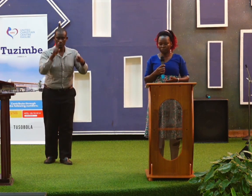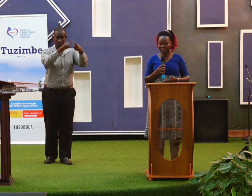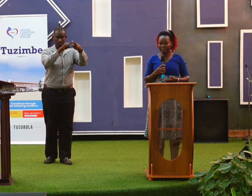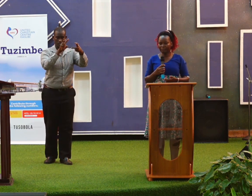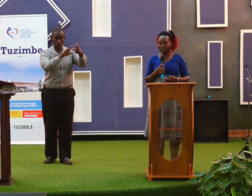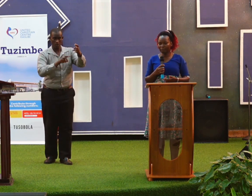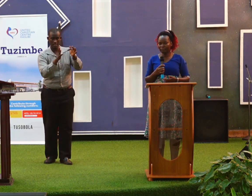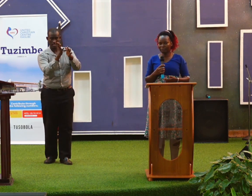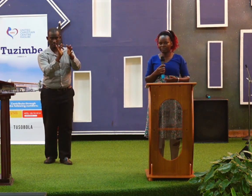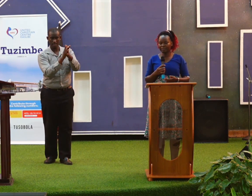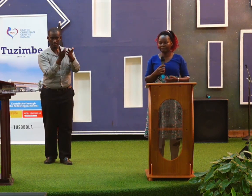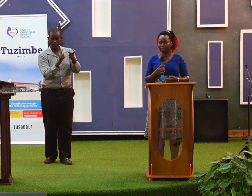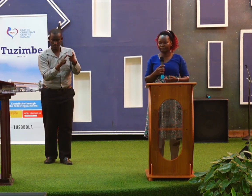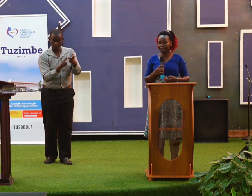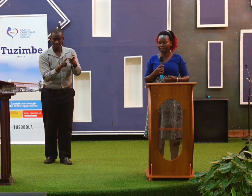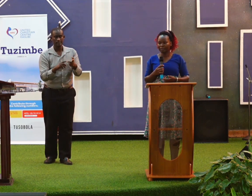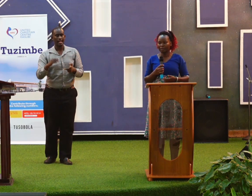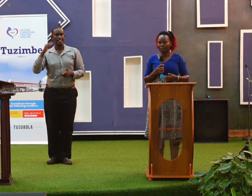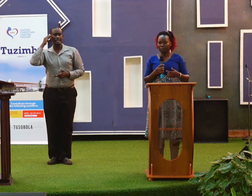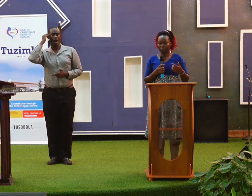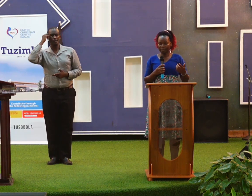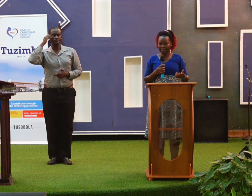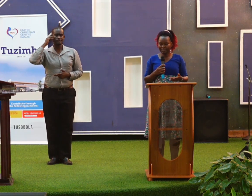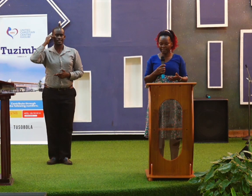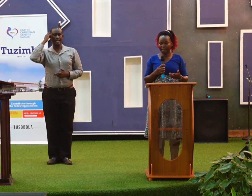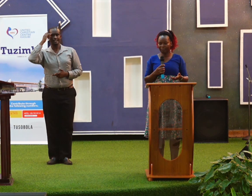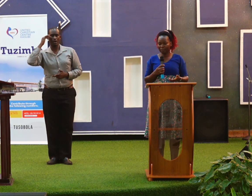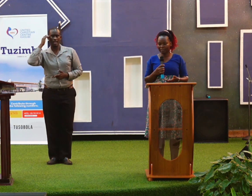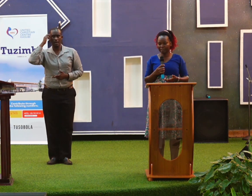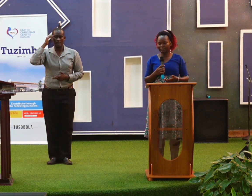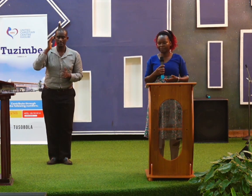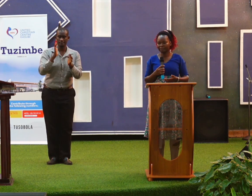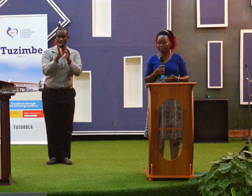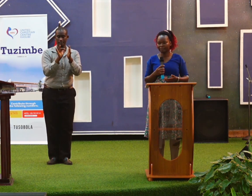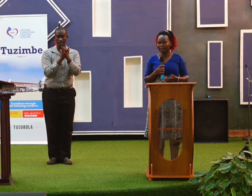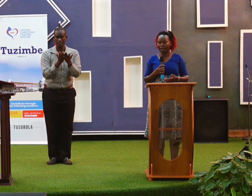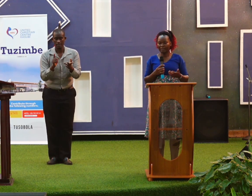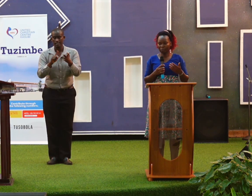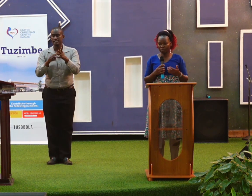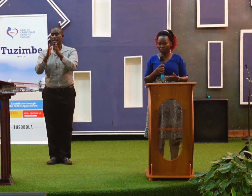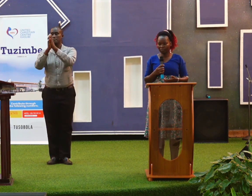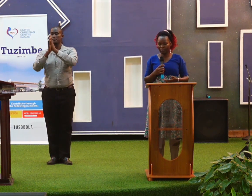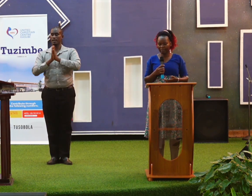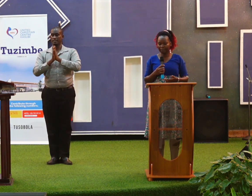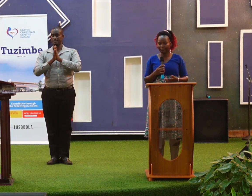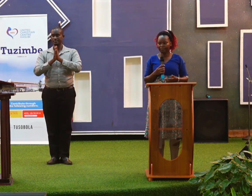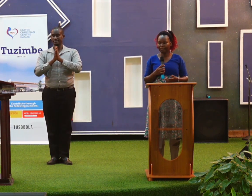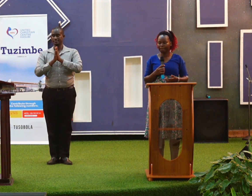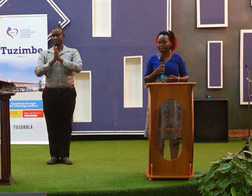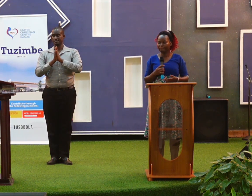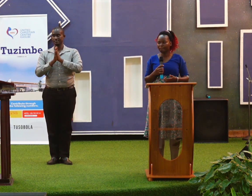to read the word of God to meditate upon it and also pray